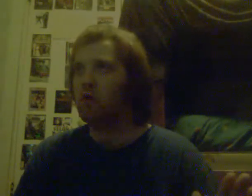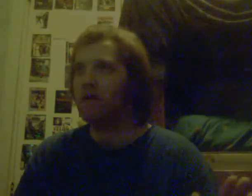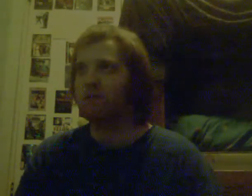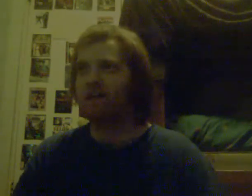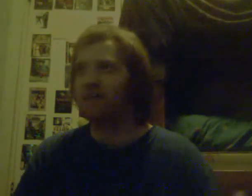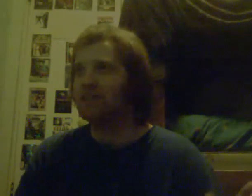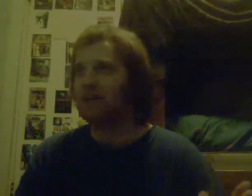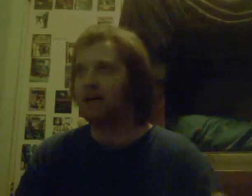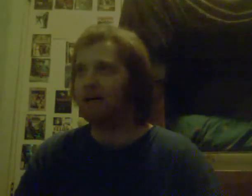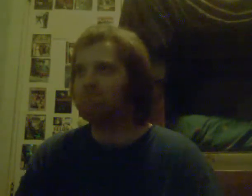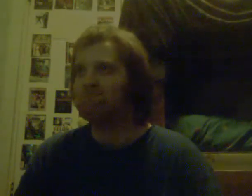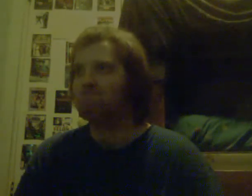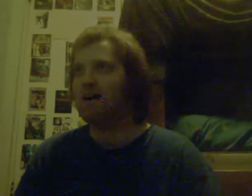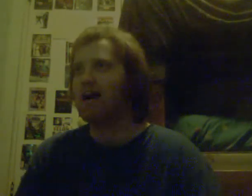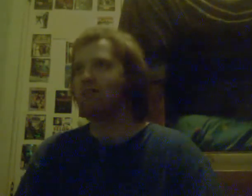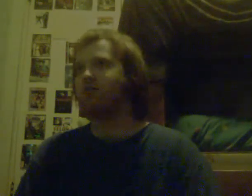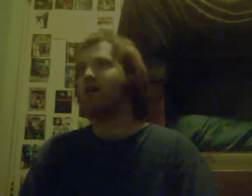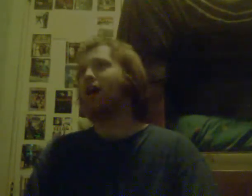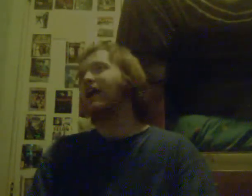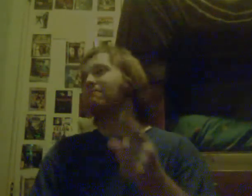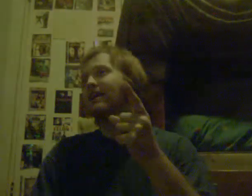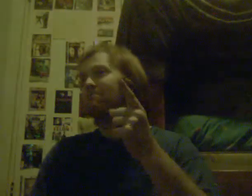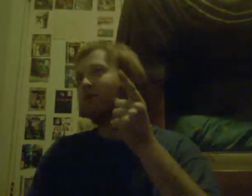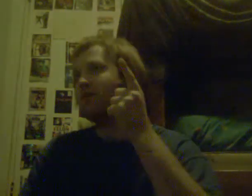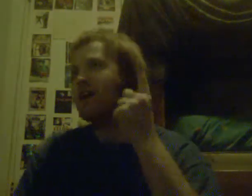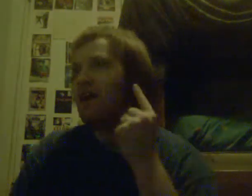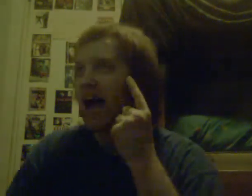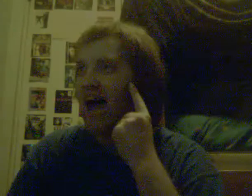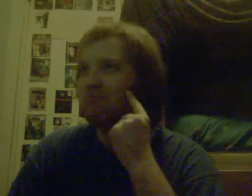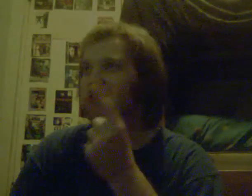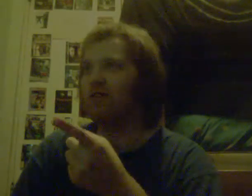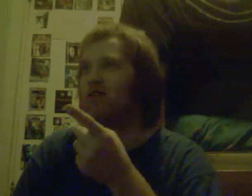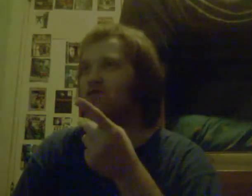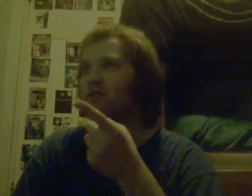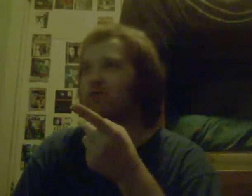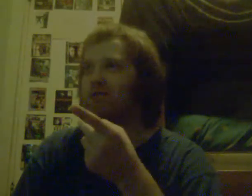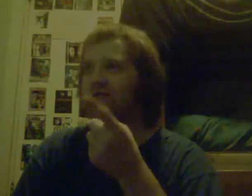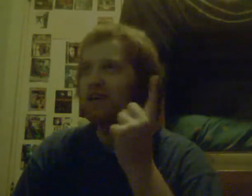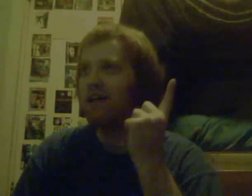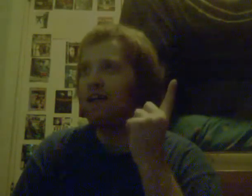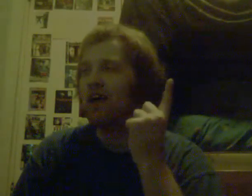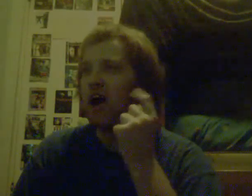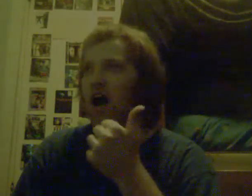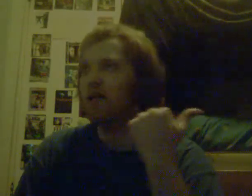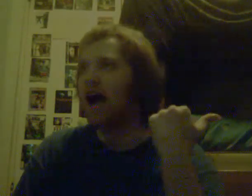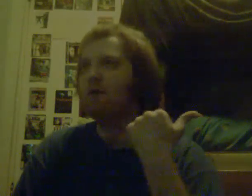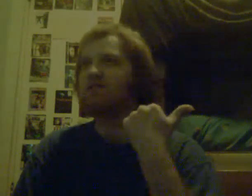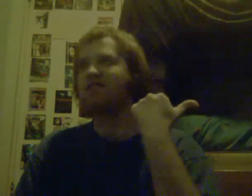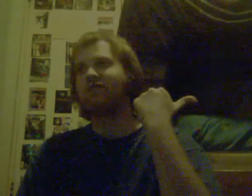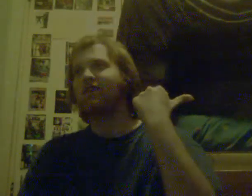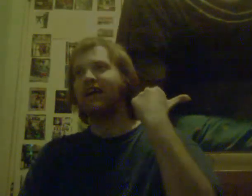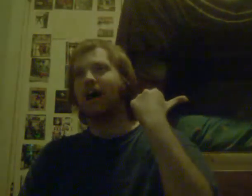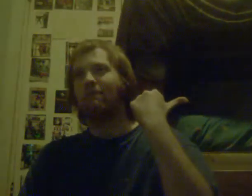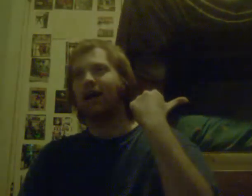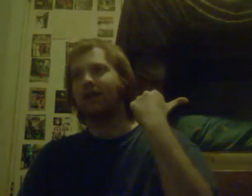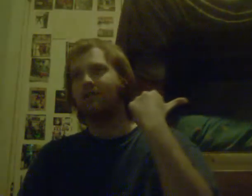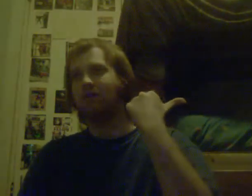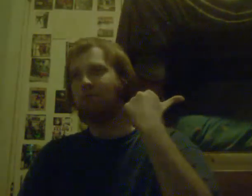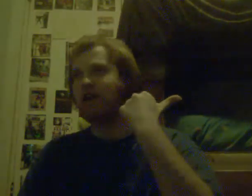moment because uh i don't know and people i have some good news i i was just looking on my on